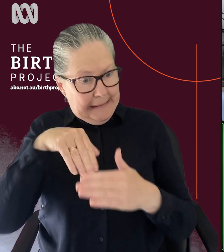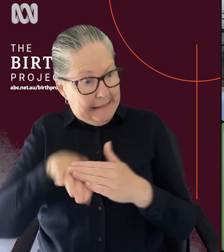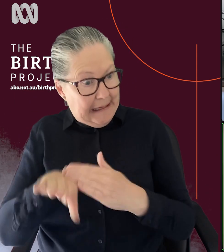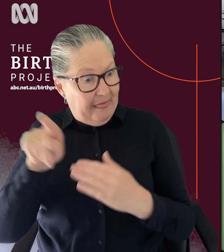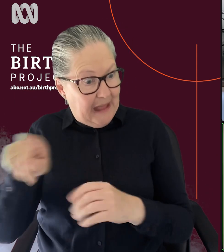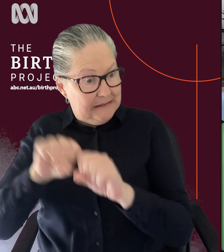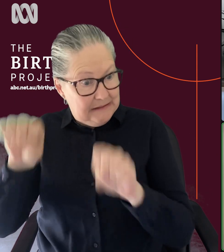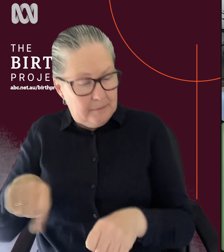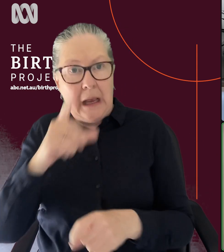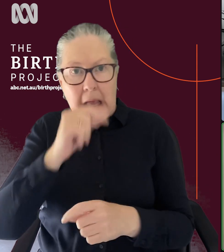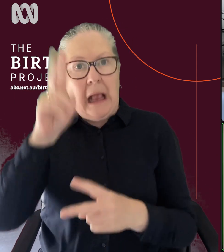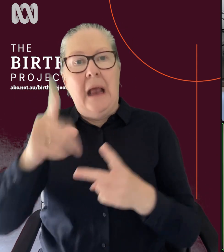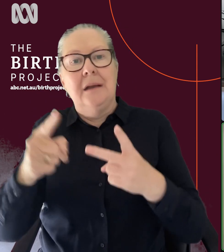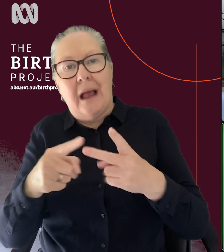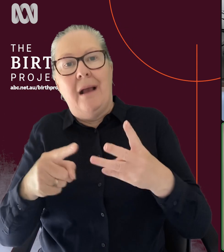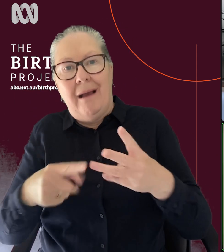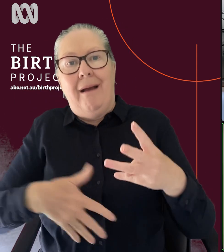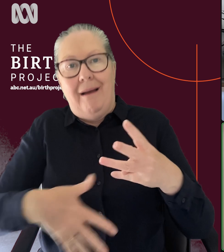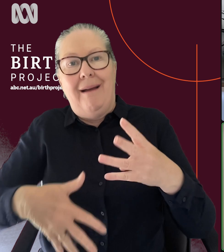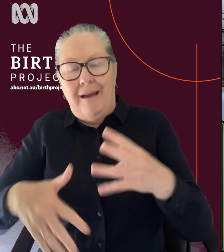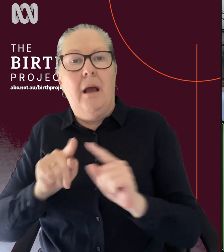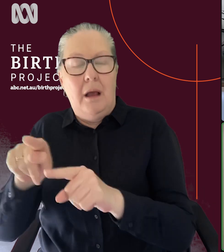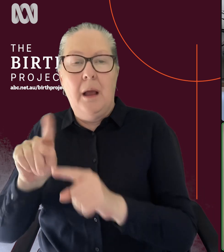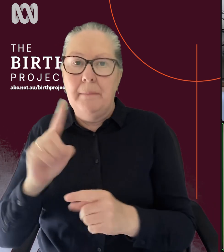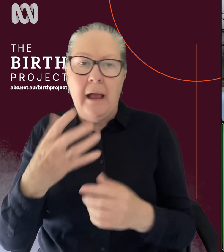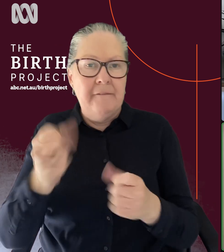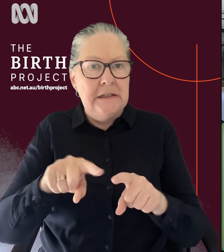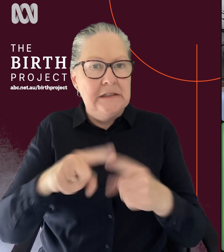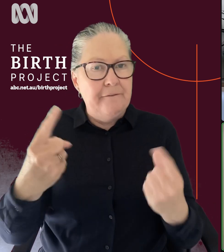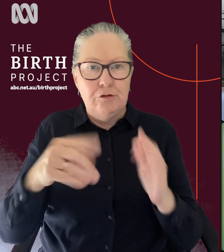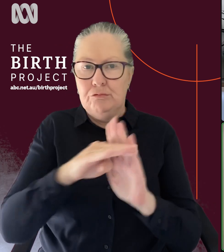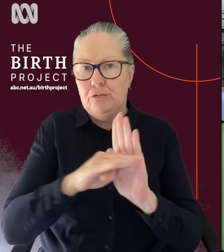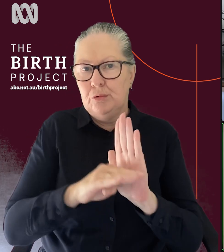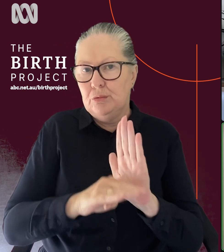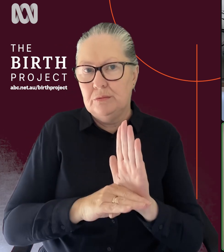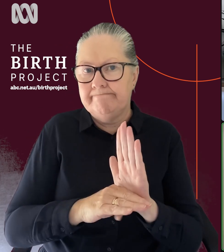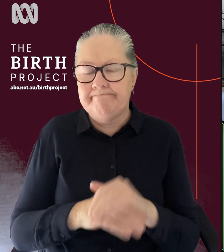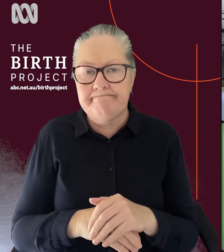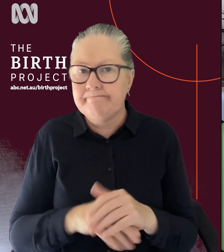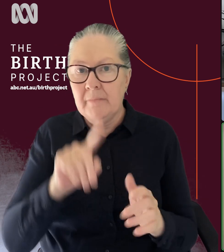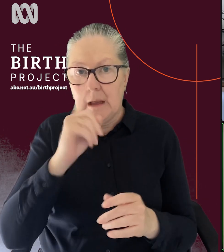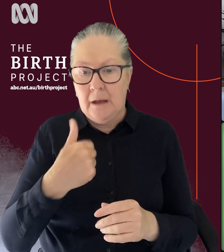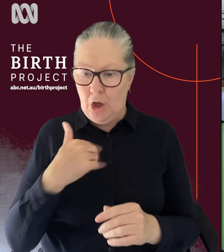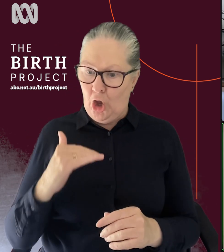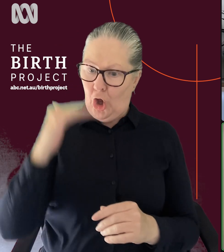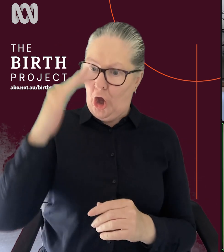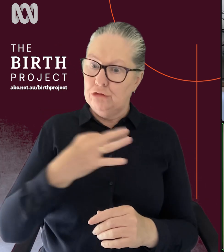to have subsequent births there. But yeah, and then there's a number of things that qualify you for that too. As you say, you can't be high risk and go through that model